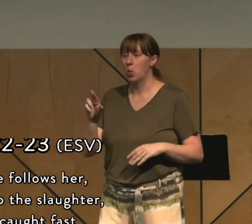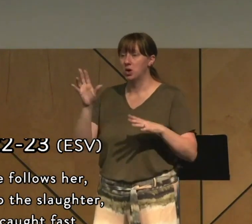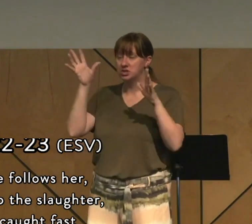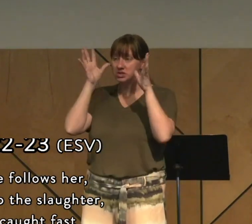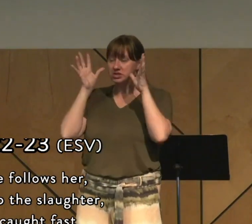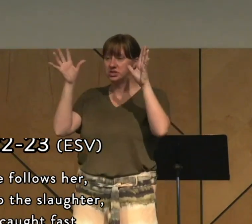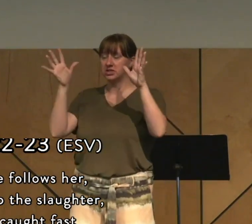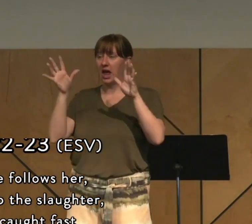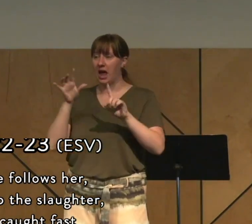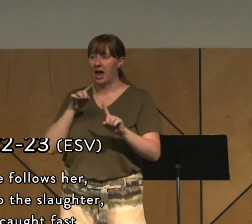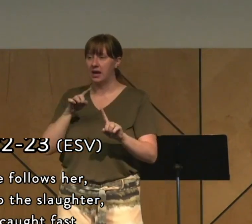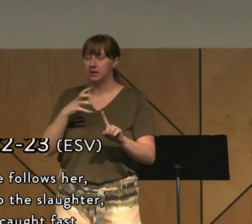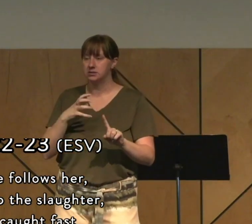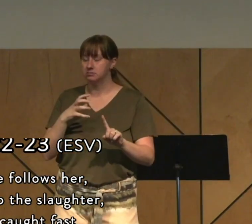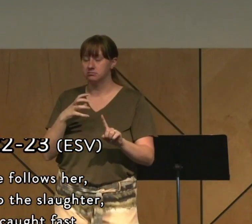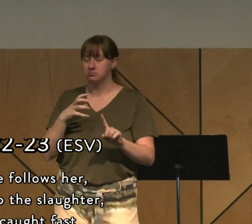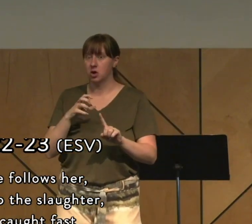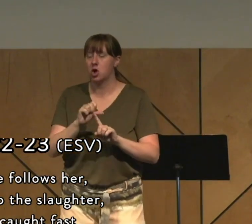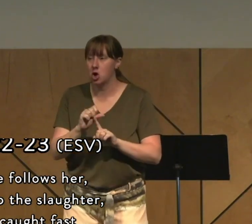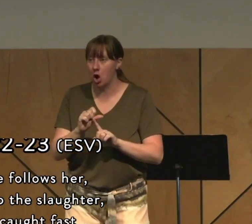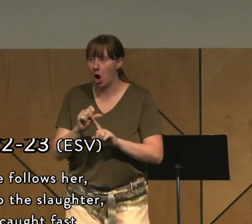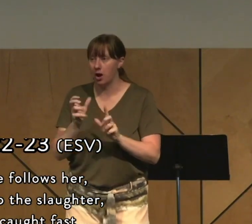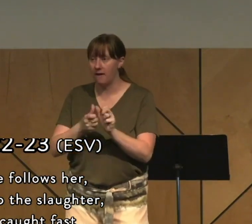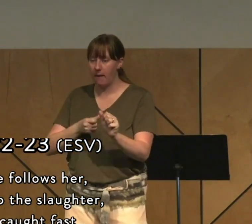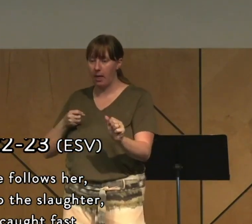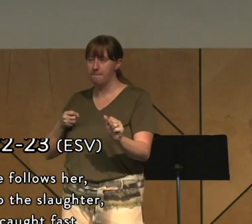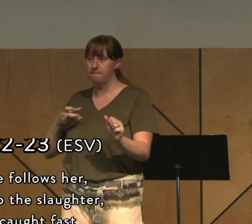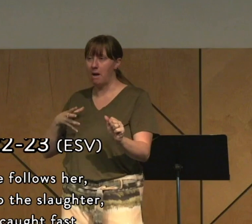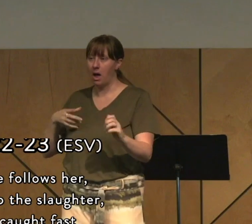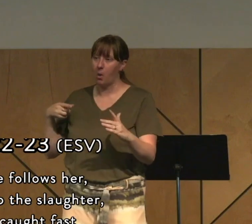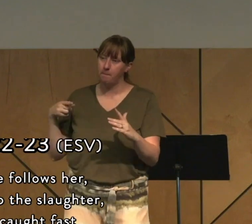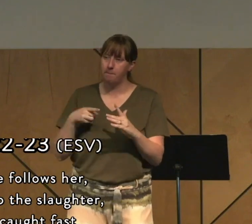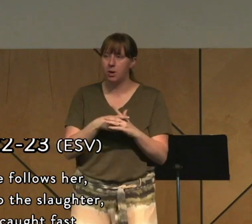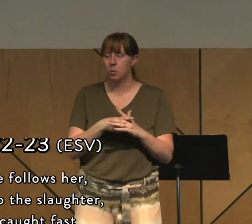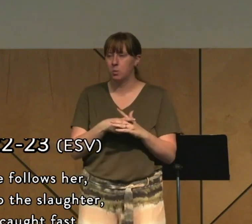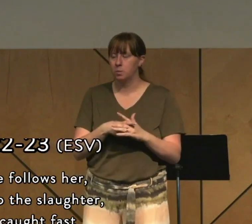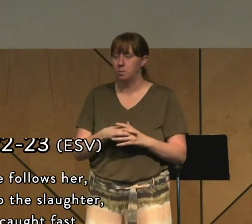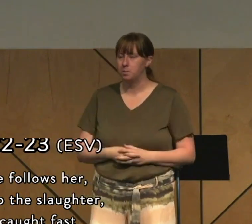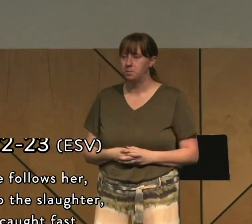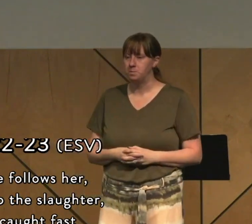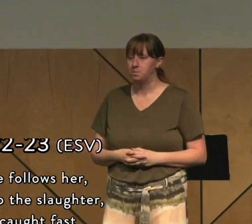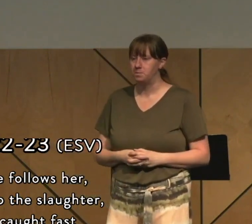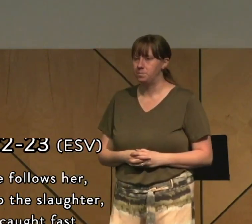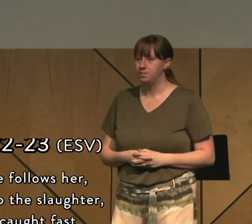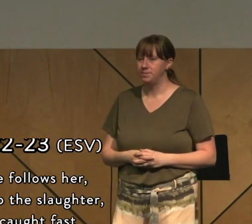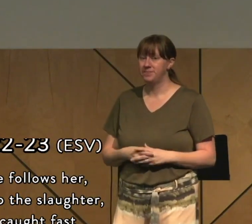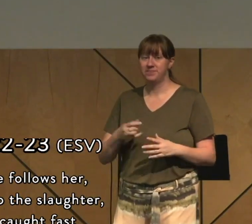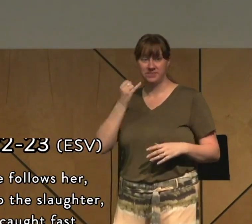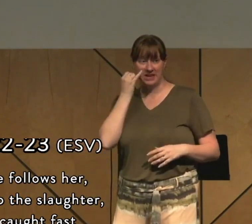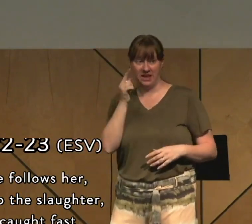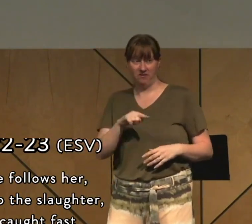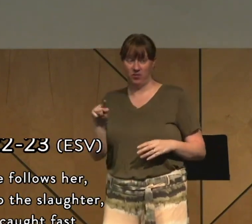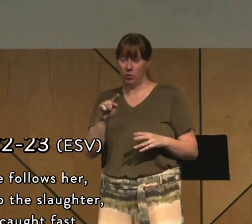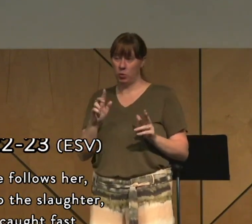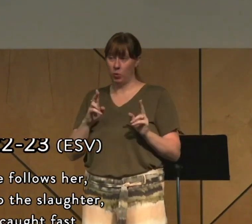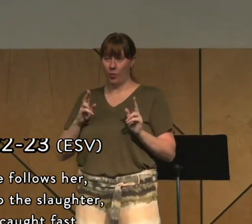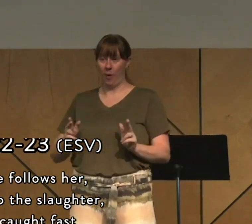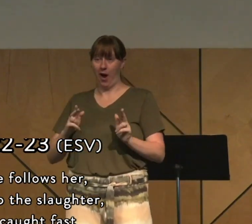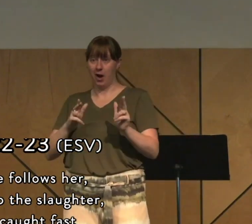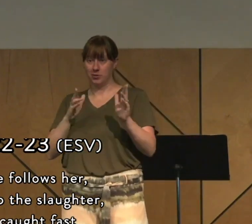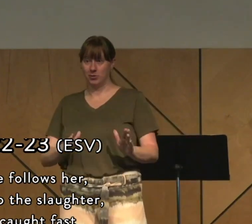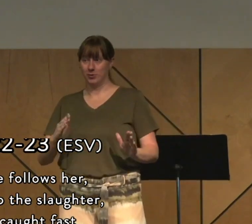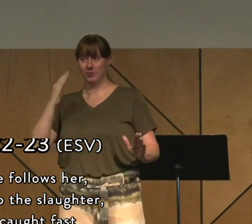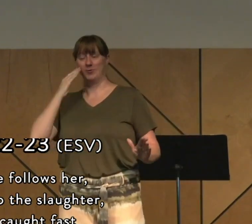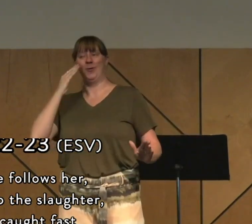fast, till an arrow pierces its liver. So hunters, you probably